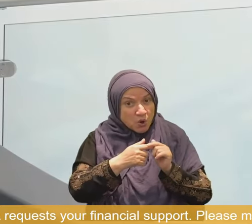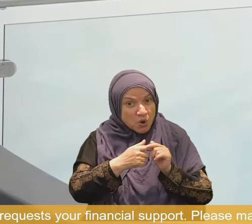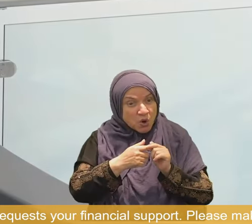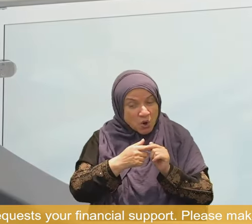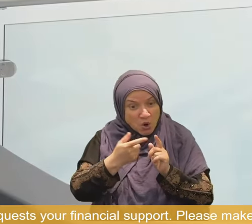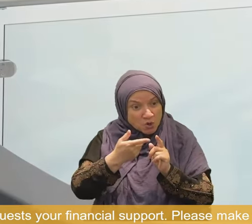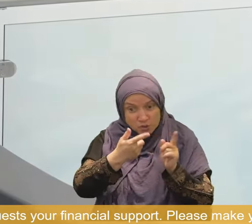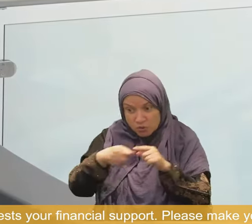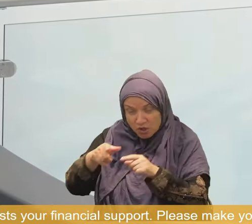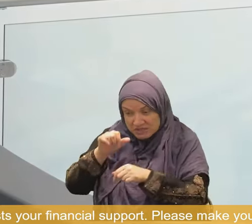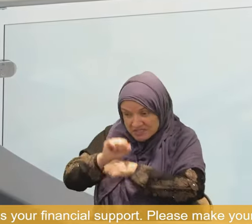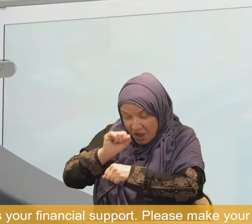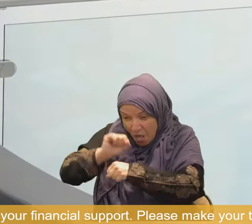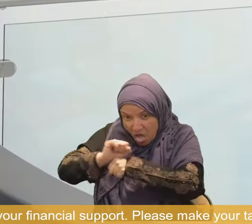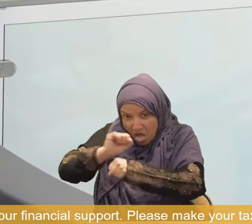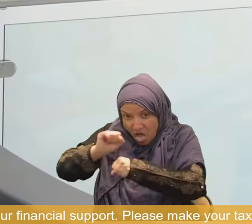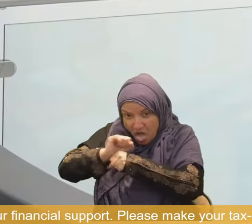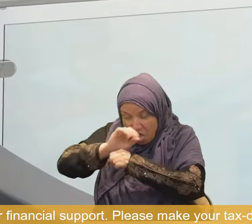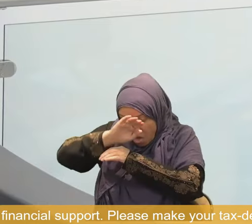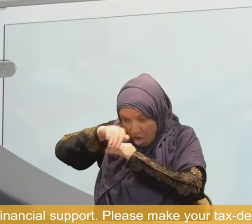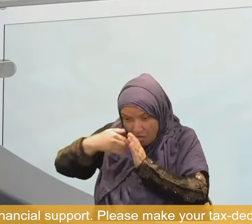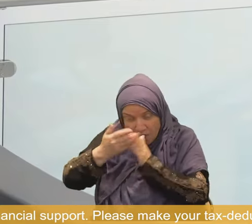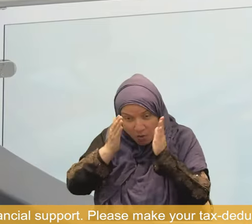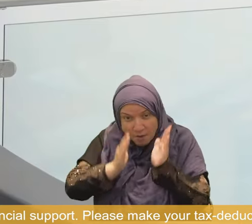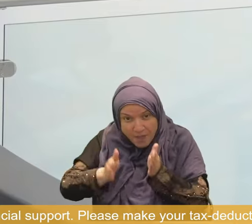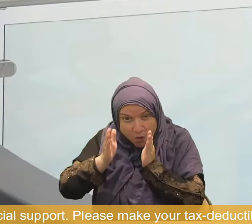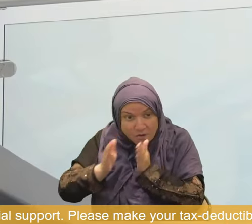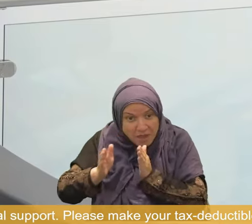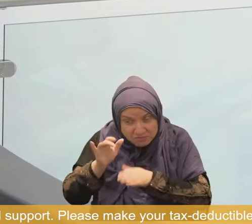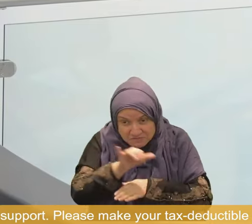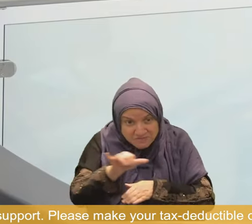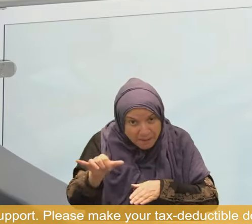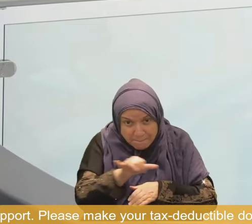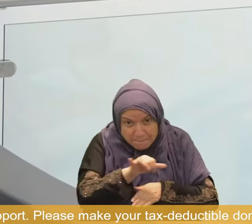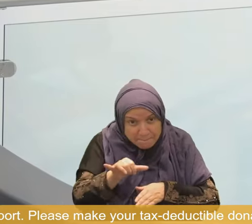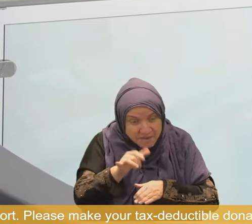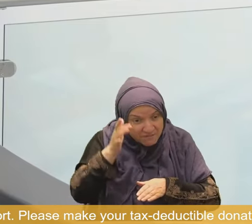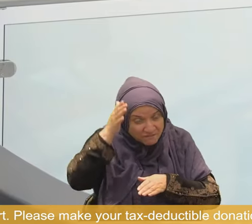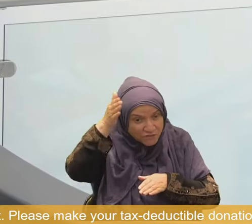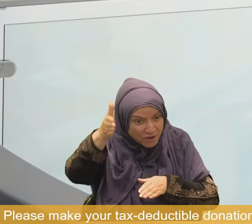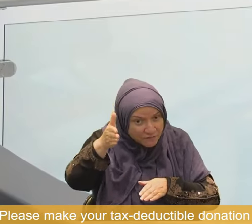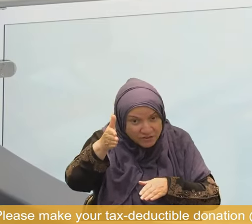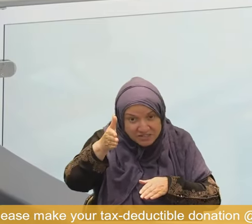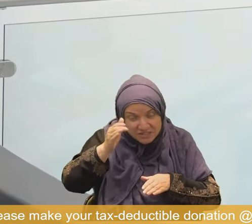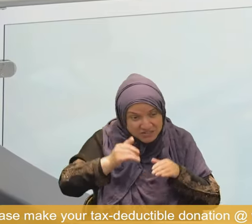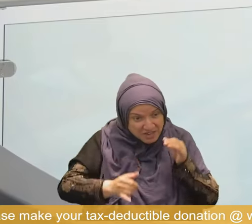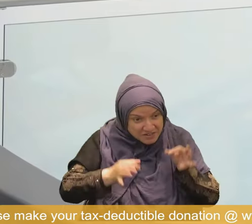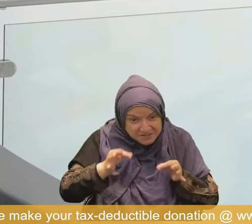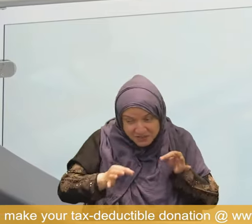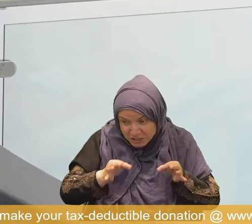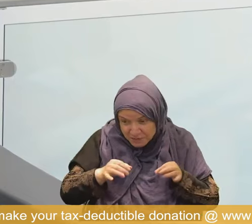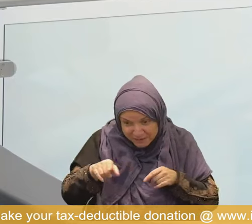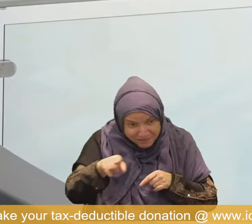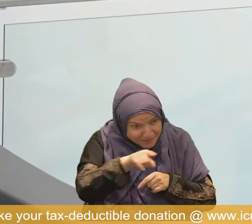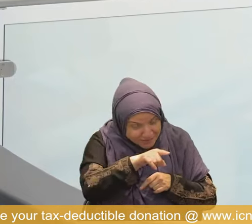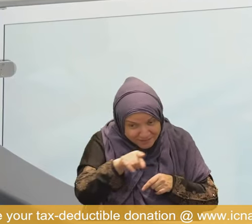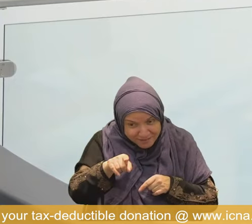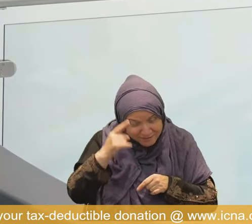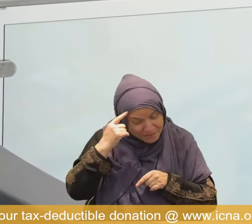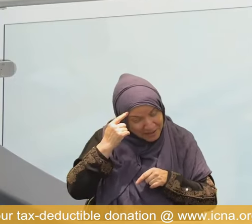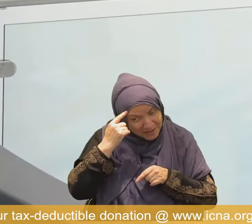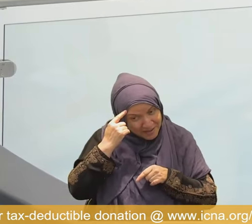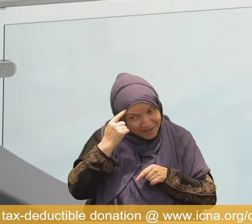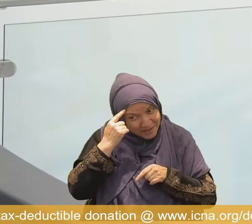tomorrow. Are you preparing it? Allah subhanahu ta is reminding us. Our human self in Islam, human being in Islam,